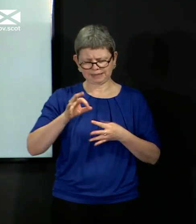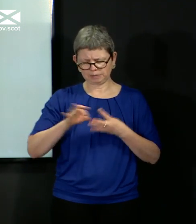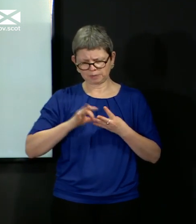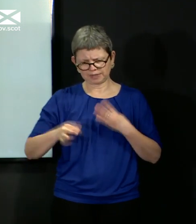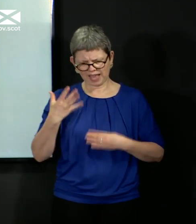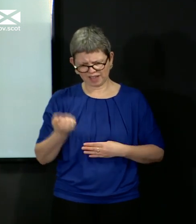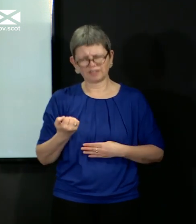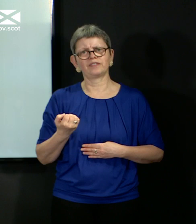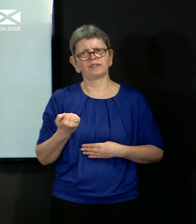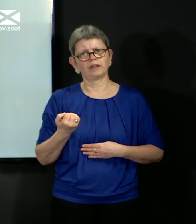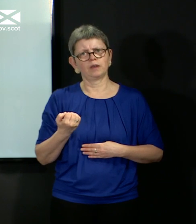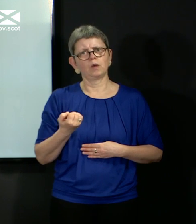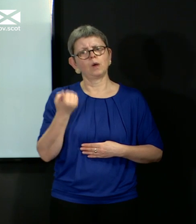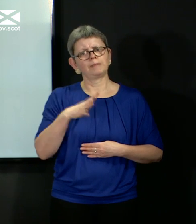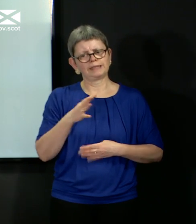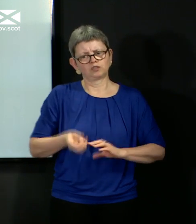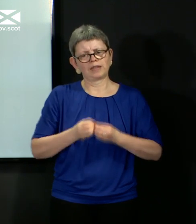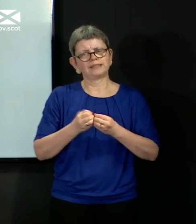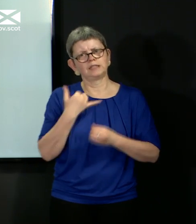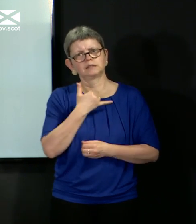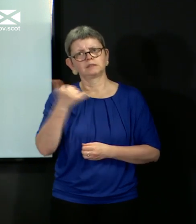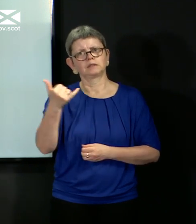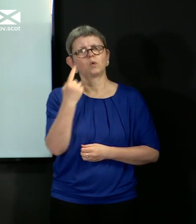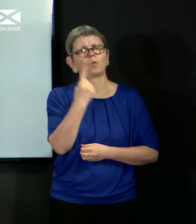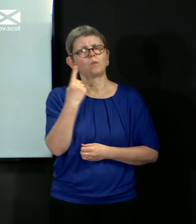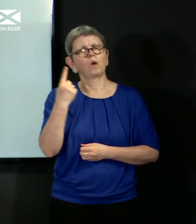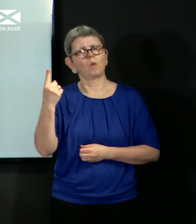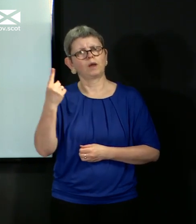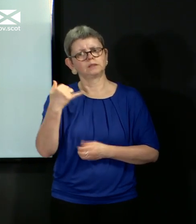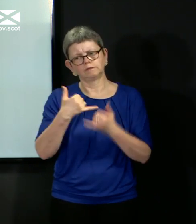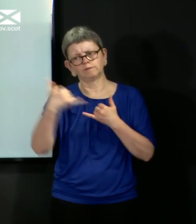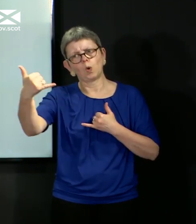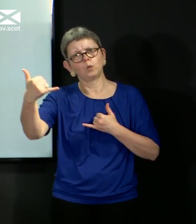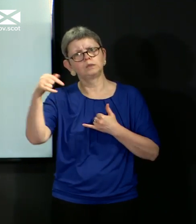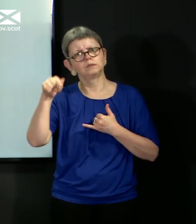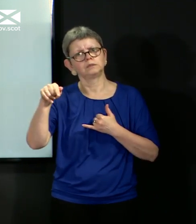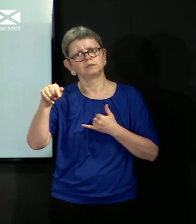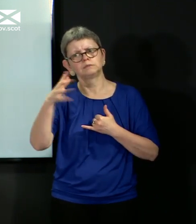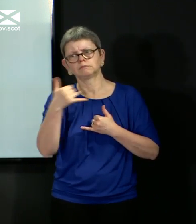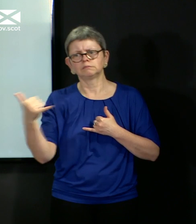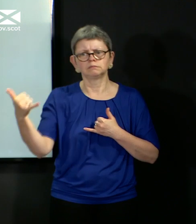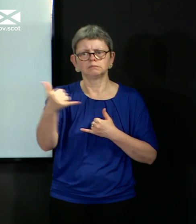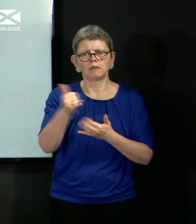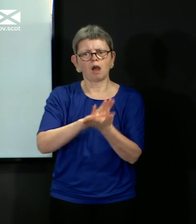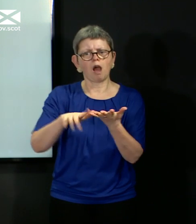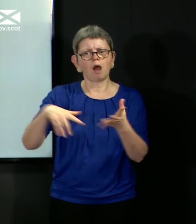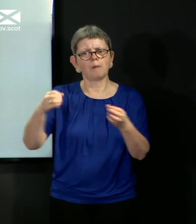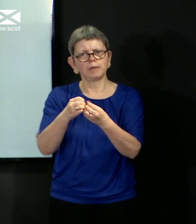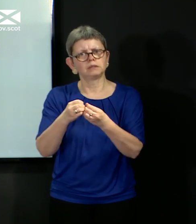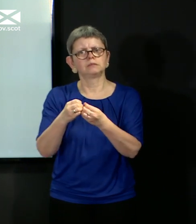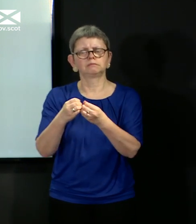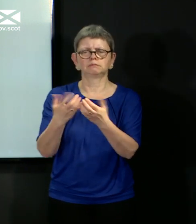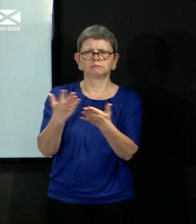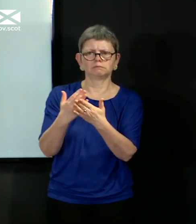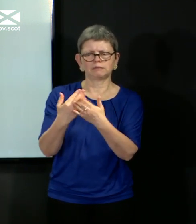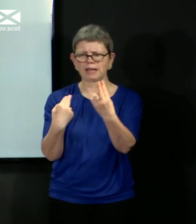created the special phone line 111, which would then pass you on to a hub where you would get clinical expertise